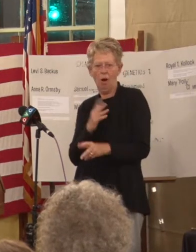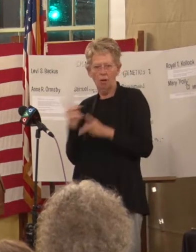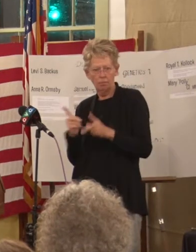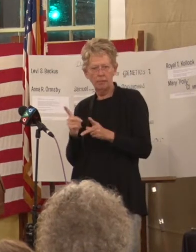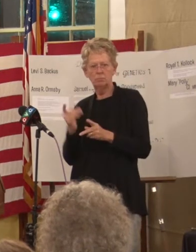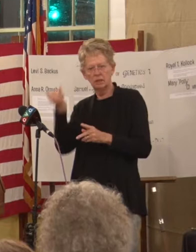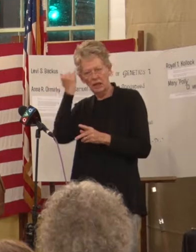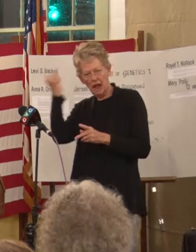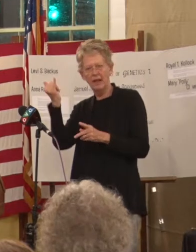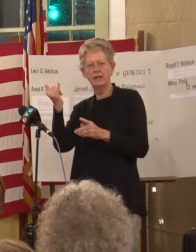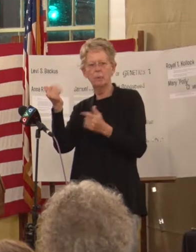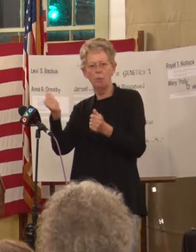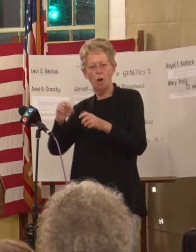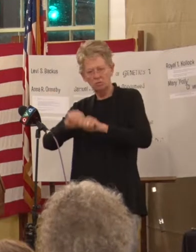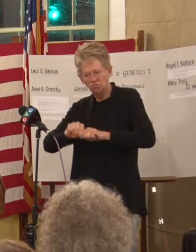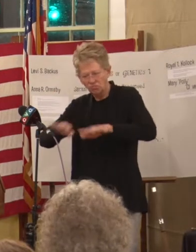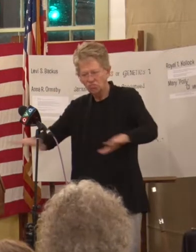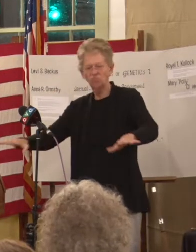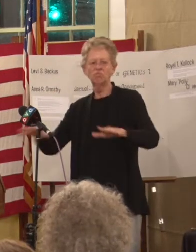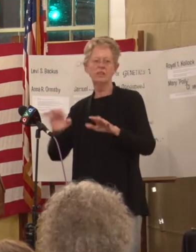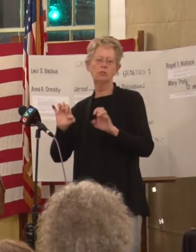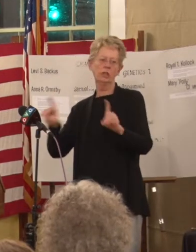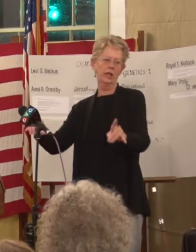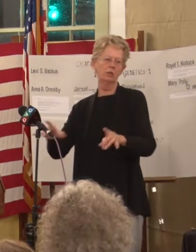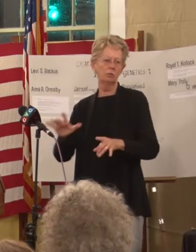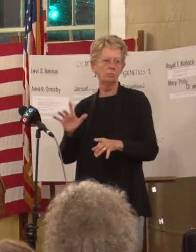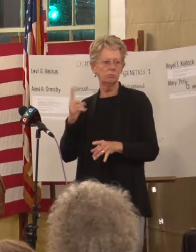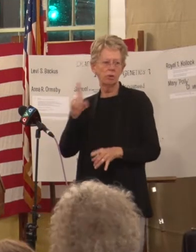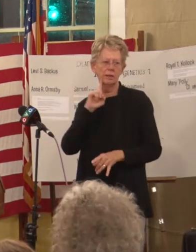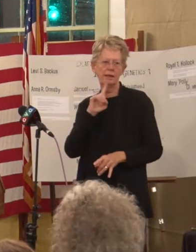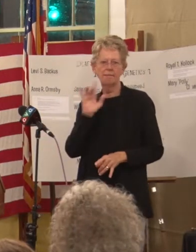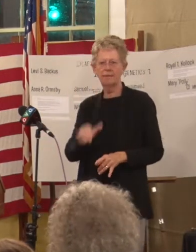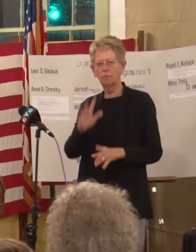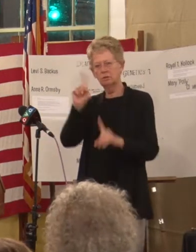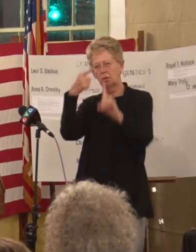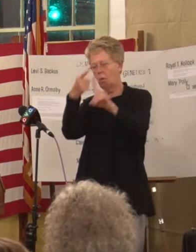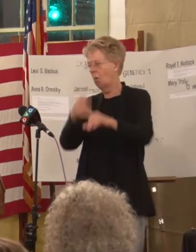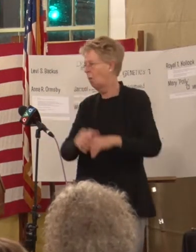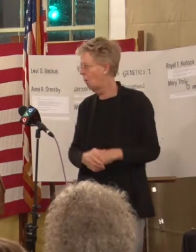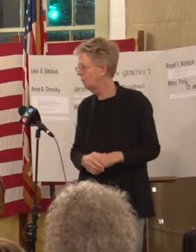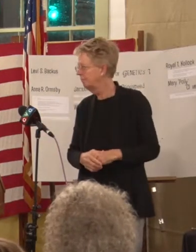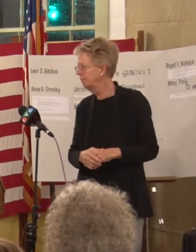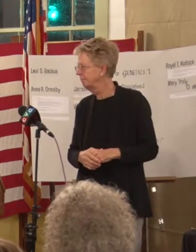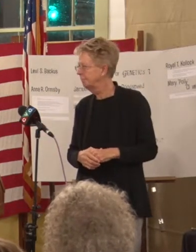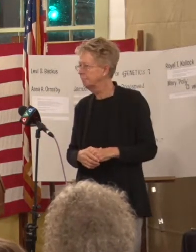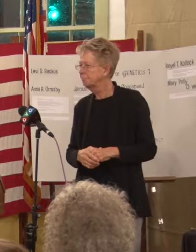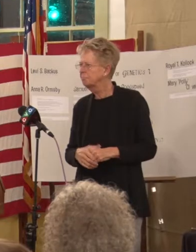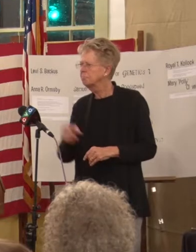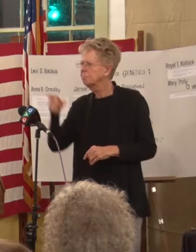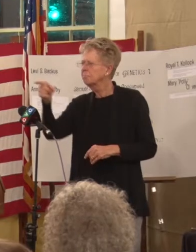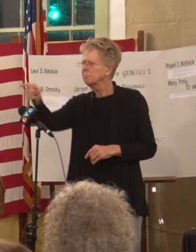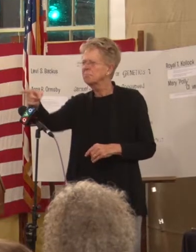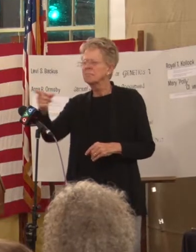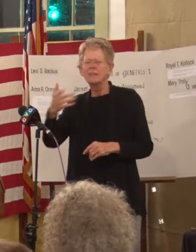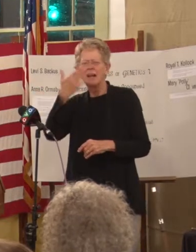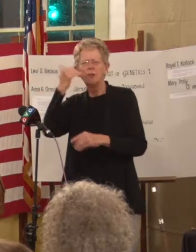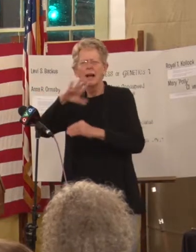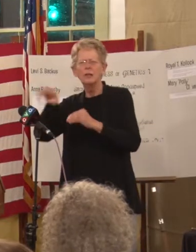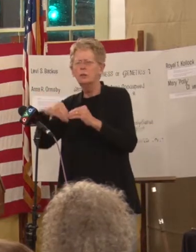was to grow education for the deaf. So I forgot to add at one point, though. Levi